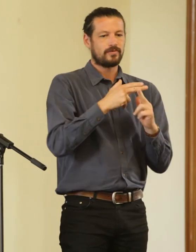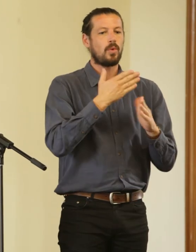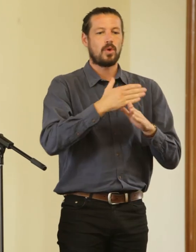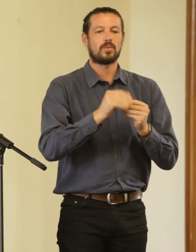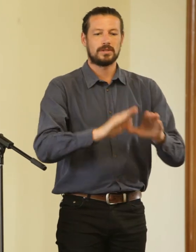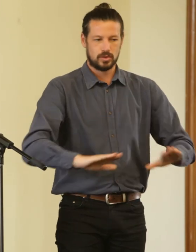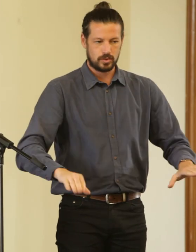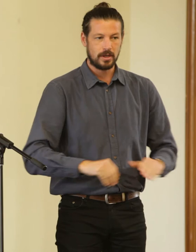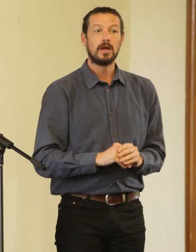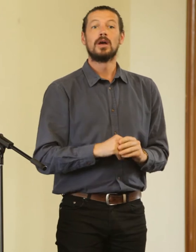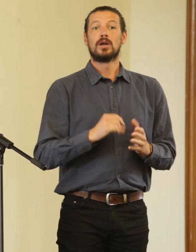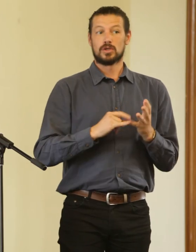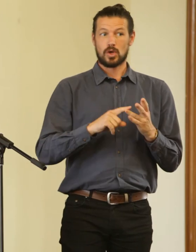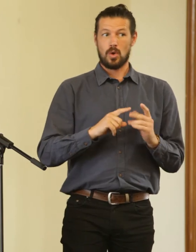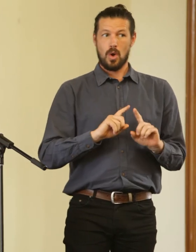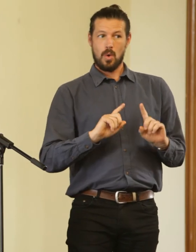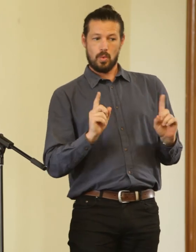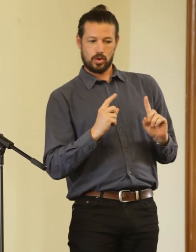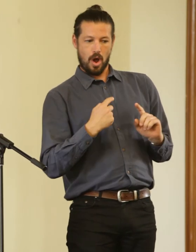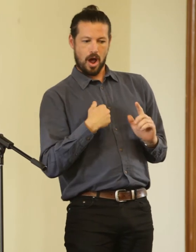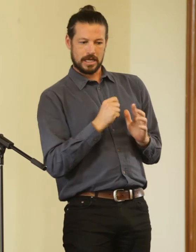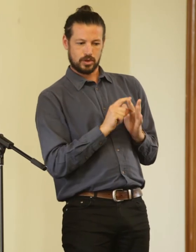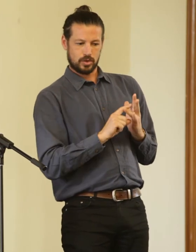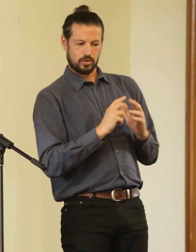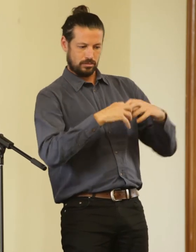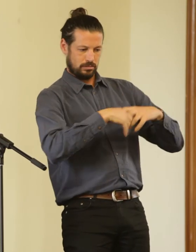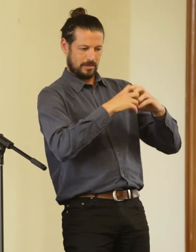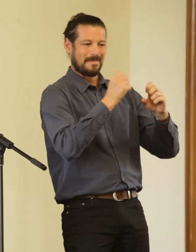I mean is, what do I do to make a rights-based approach?